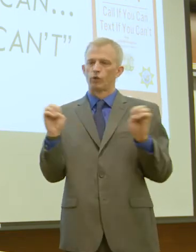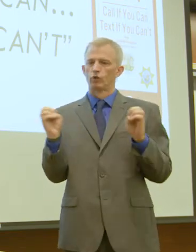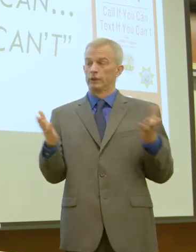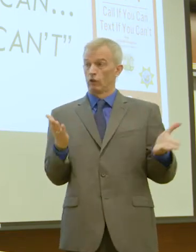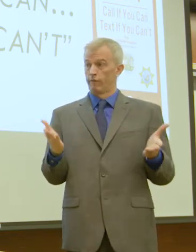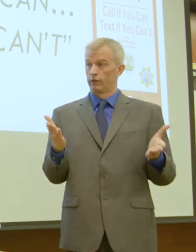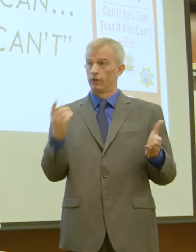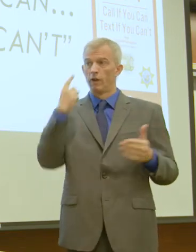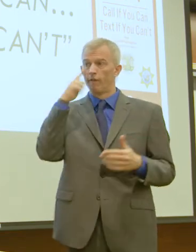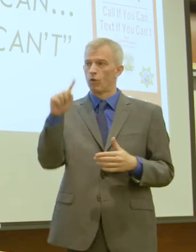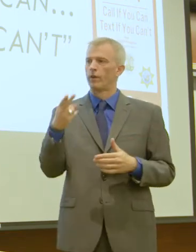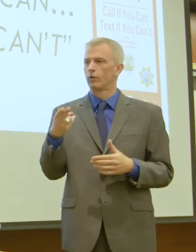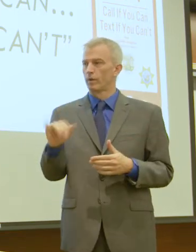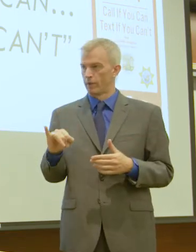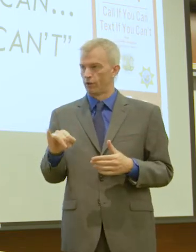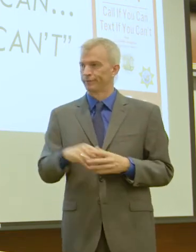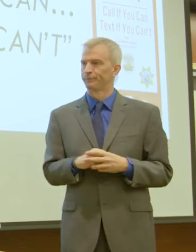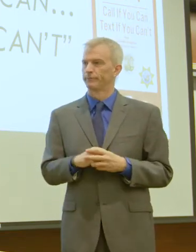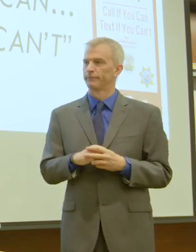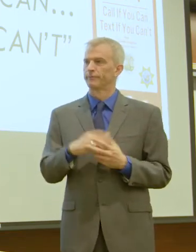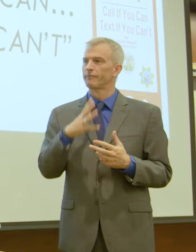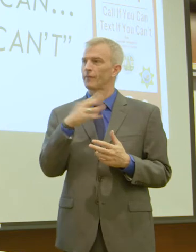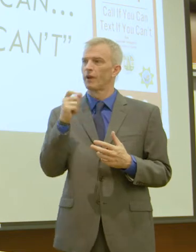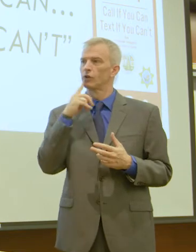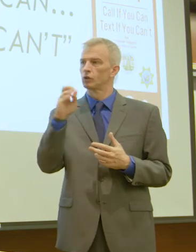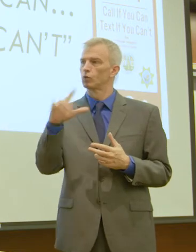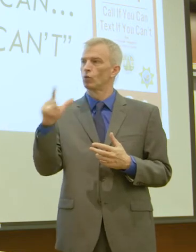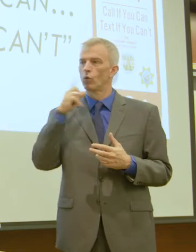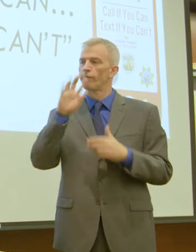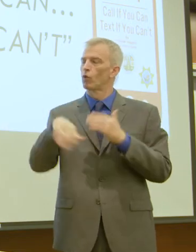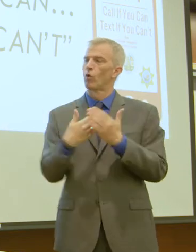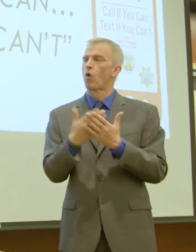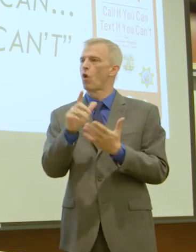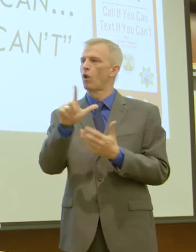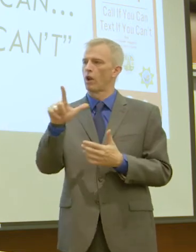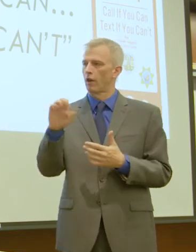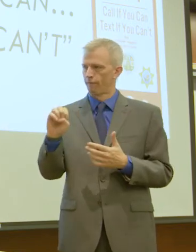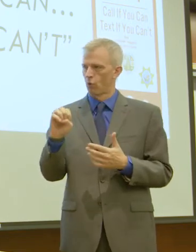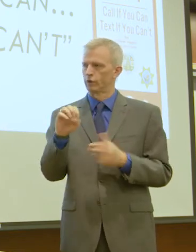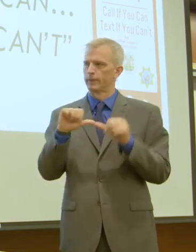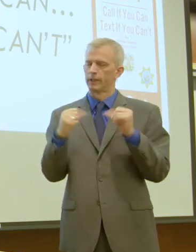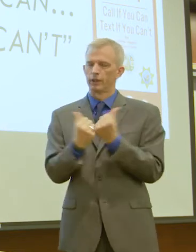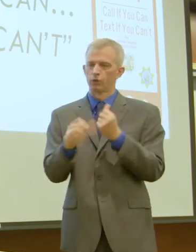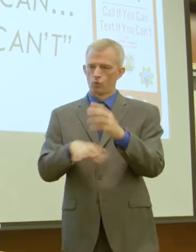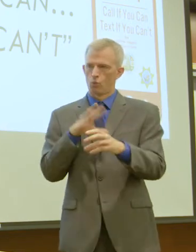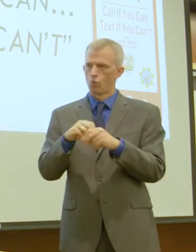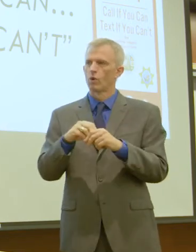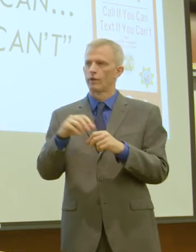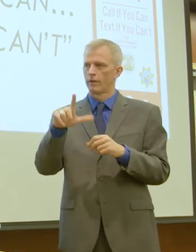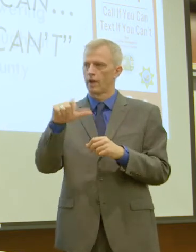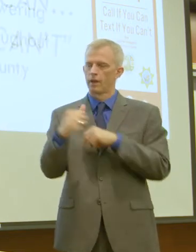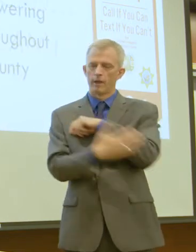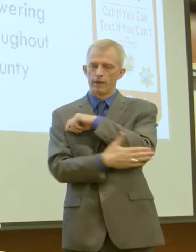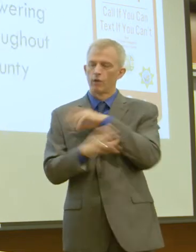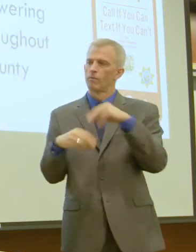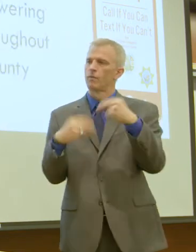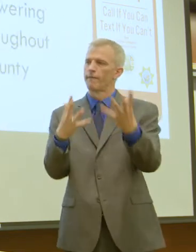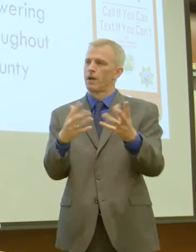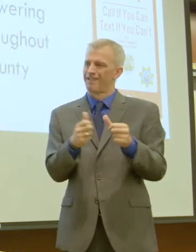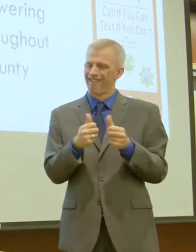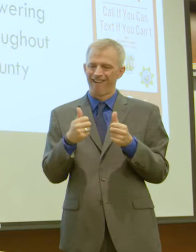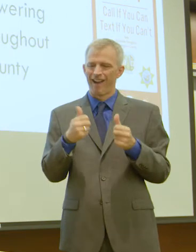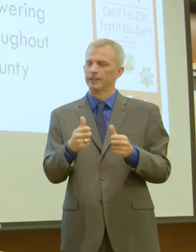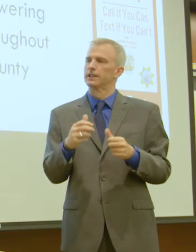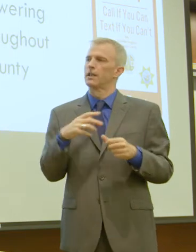for the hearing impaired. It is a tool for all law enforcement agencies within the Los Angeles County to further provide excellent public